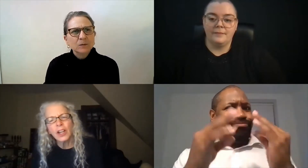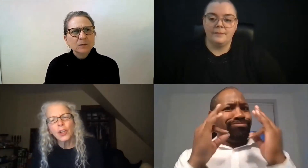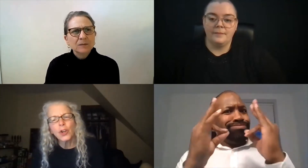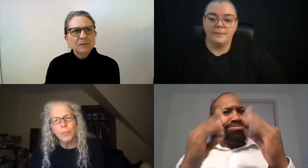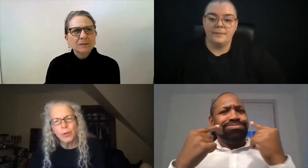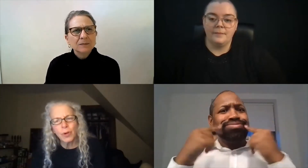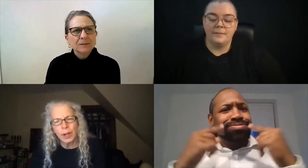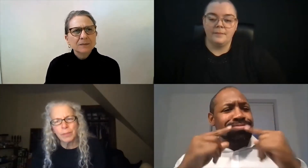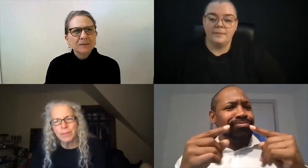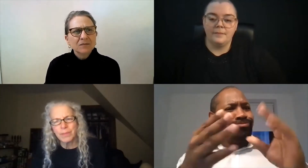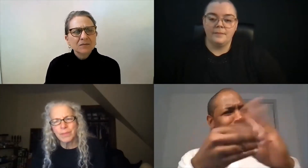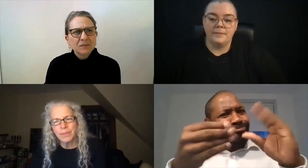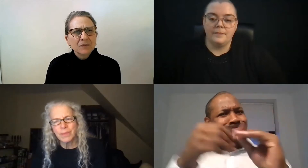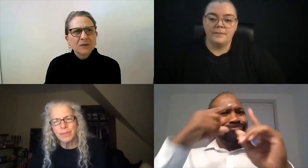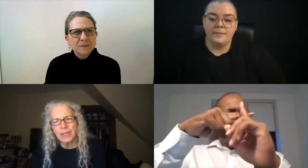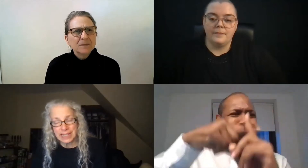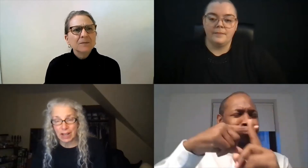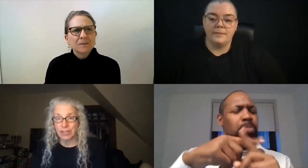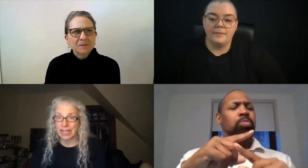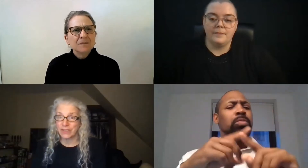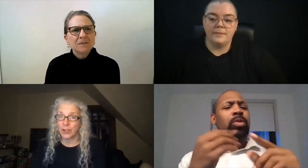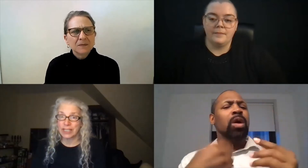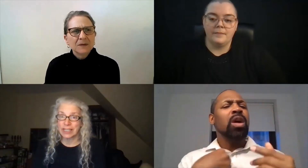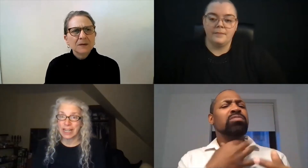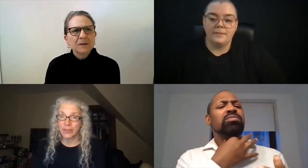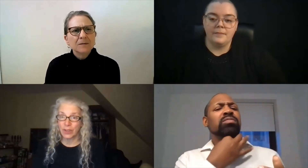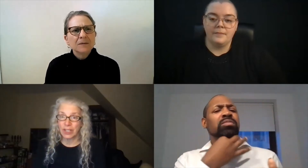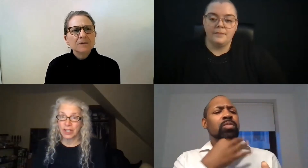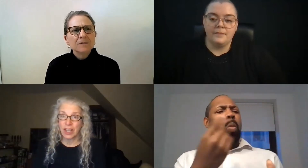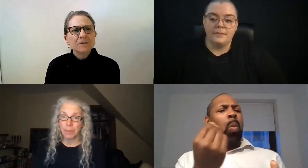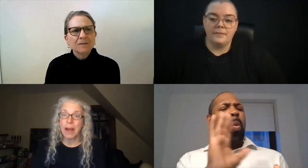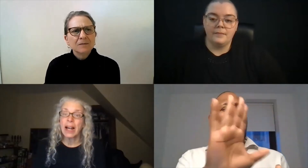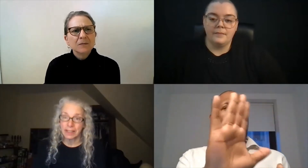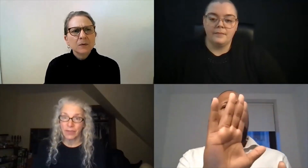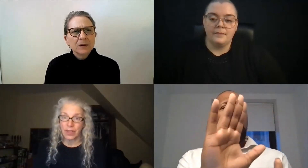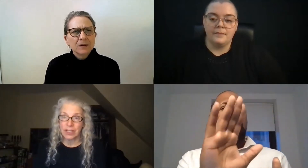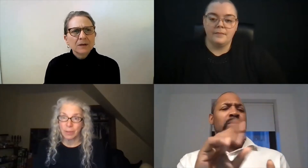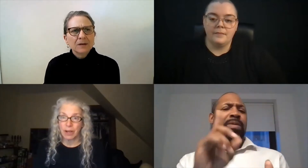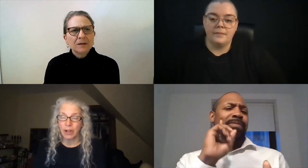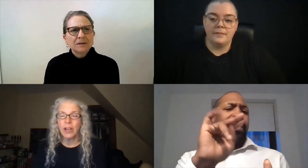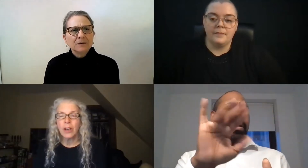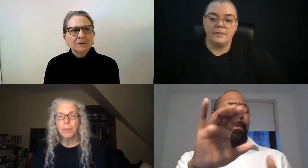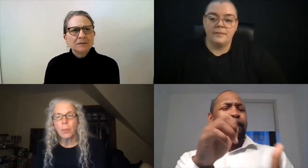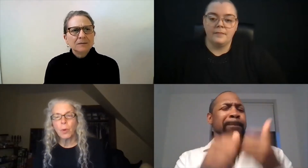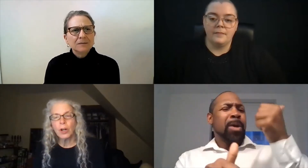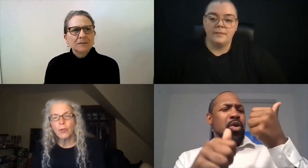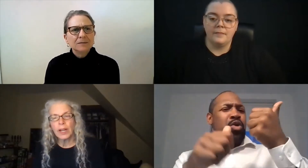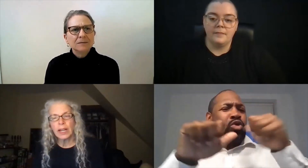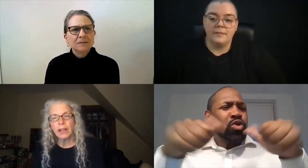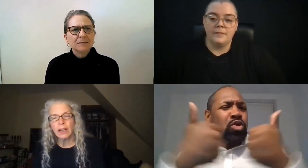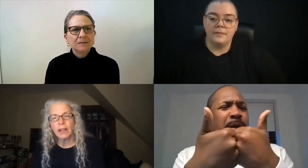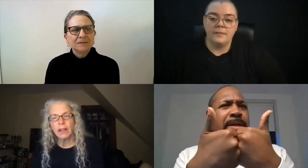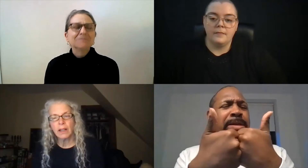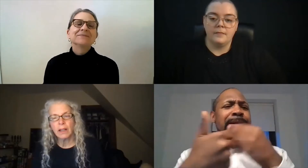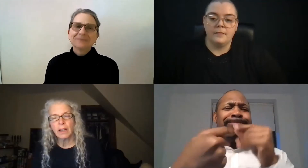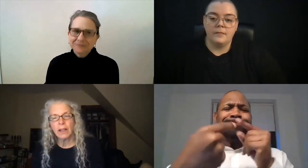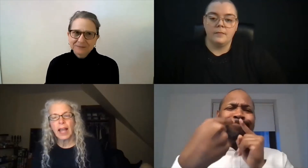Your program, it sounds like it's very successful. There's a lot of positive things about it. But I'm wondering,